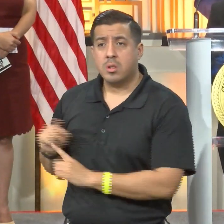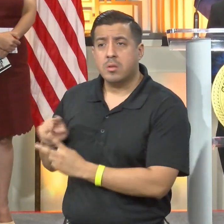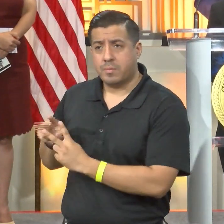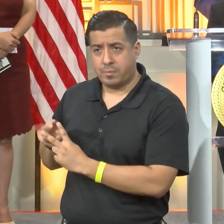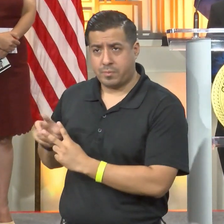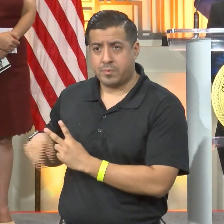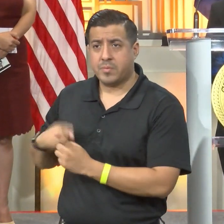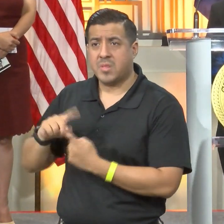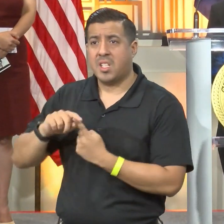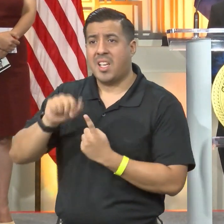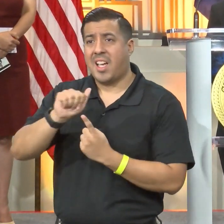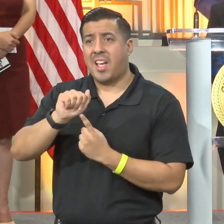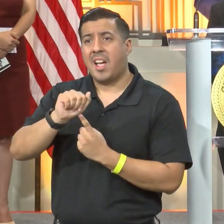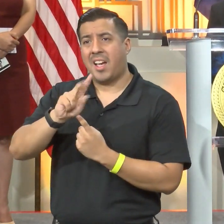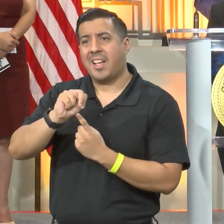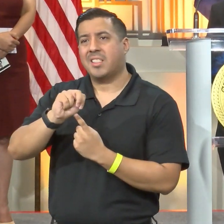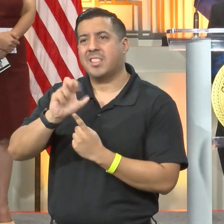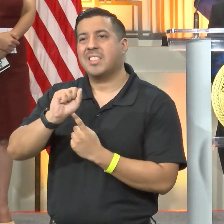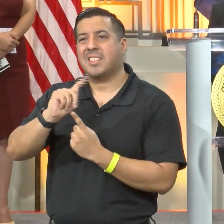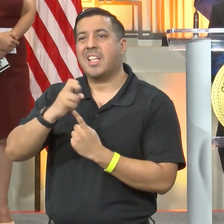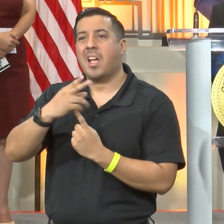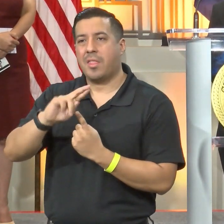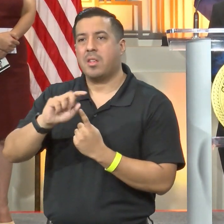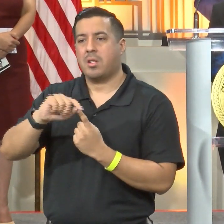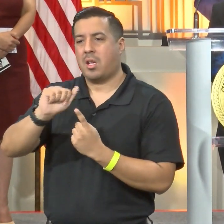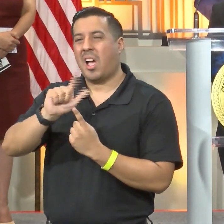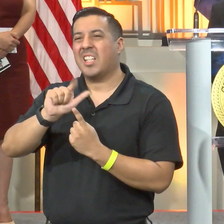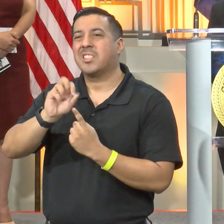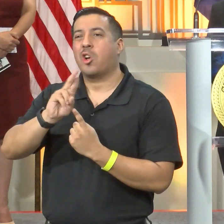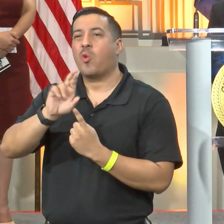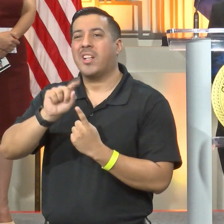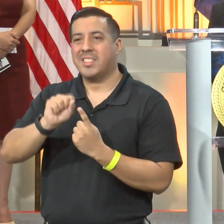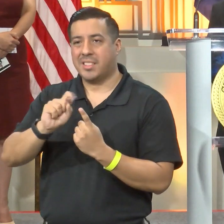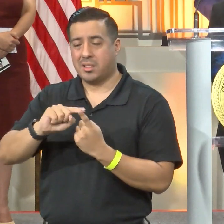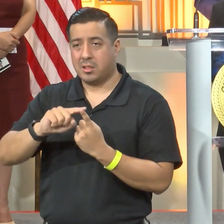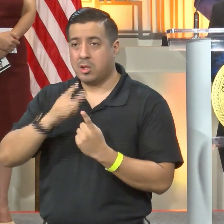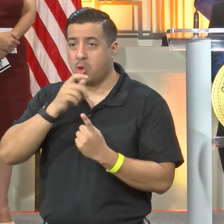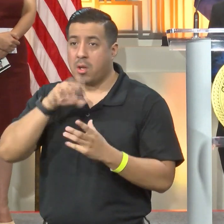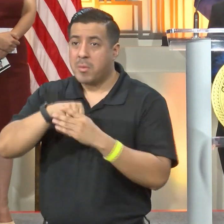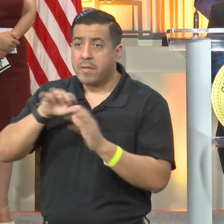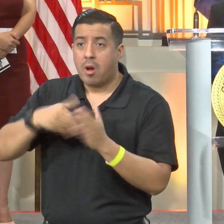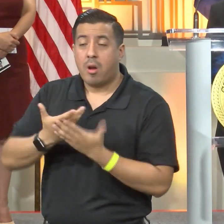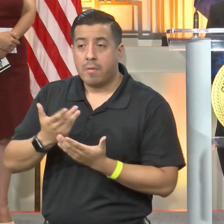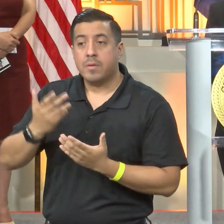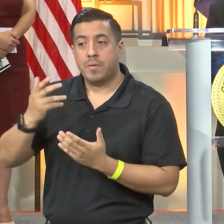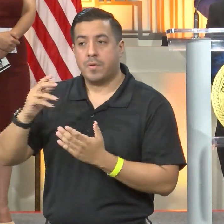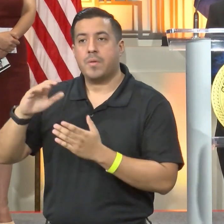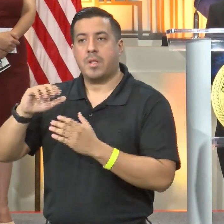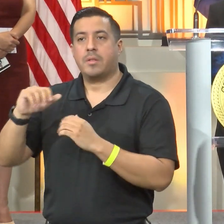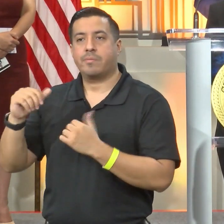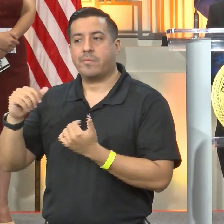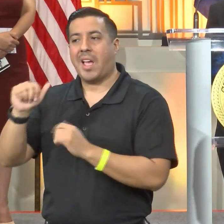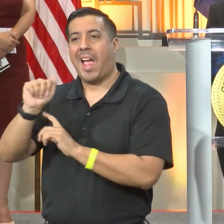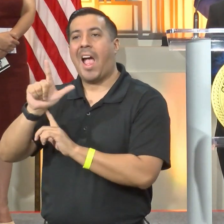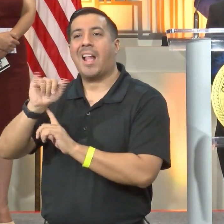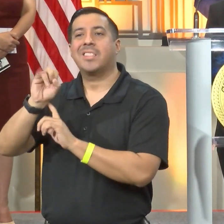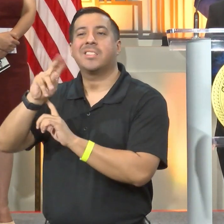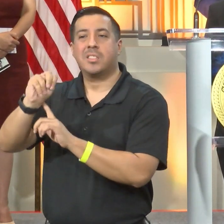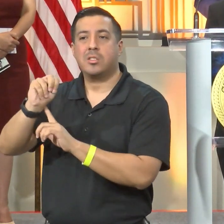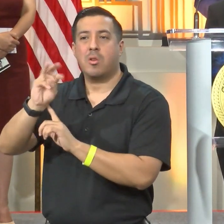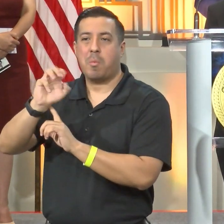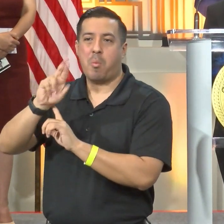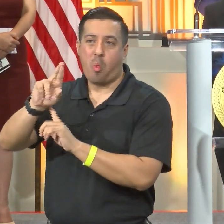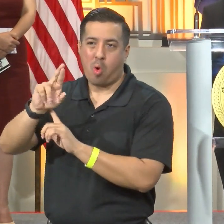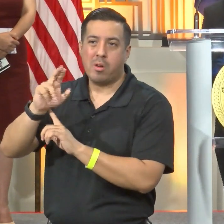colleagues, Ansel Juarez, who was part of the CIGAS community, and Allison Moore, who was part of the Sunnyside